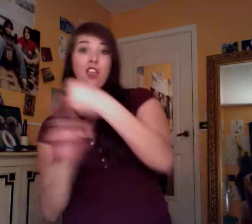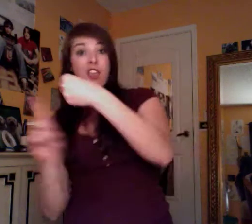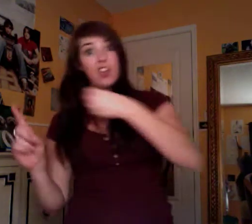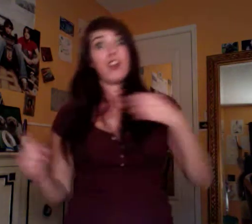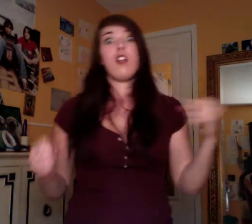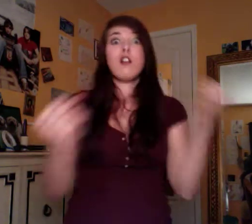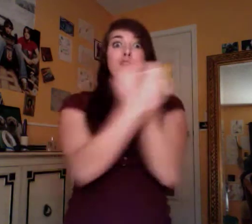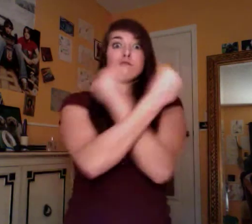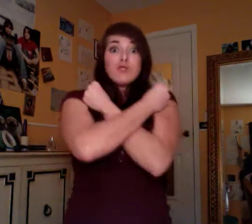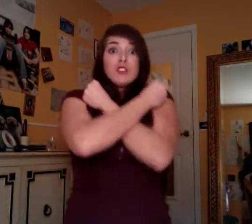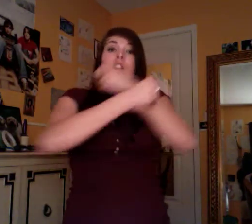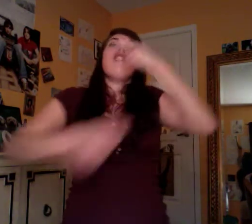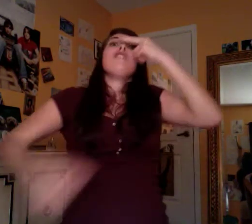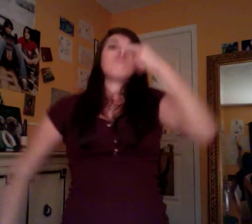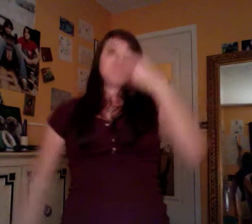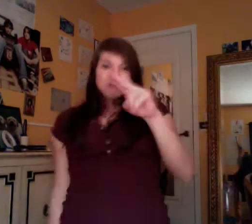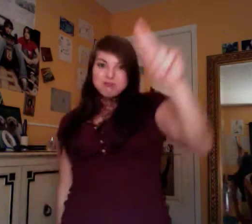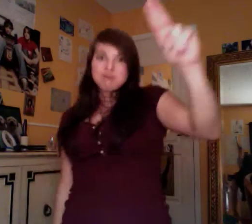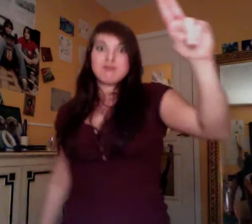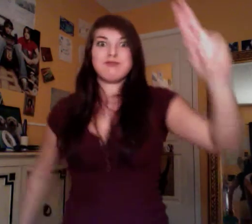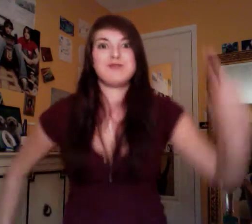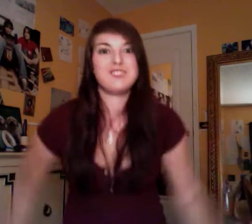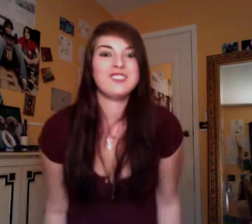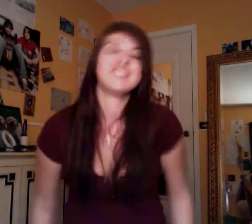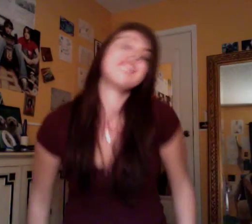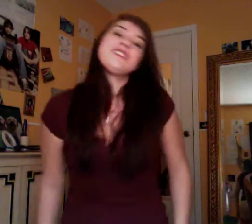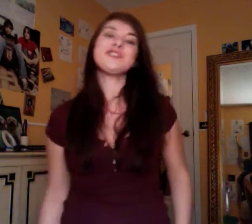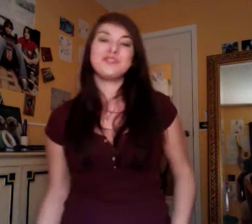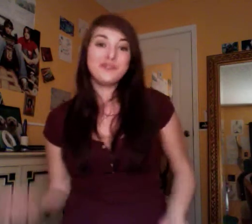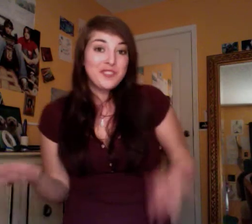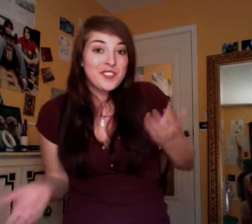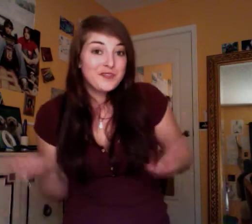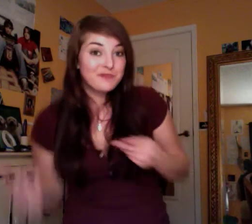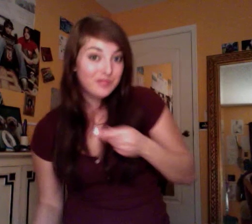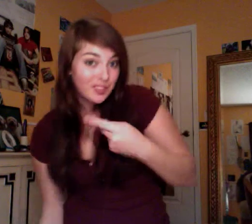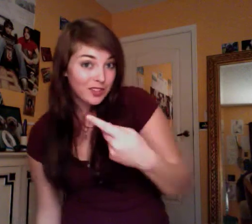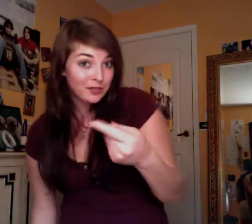that love could be this fun, well I guess